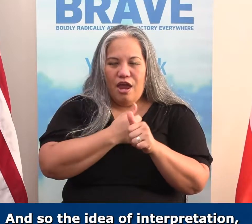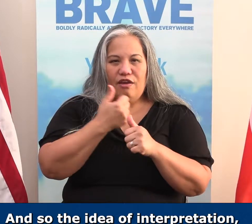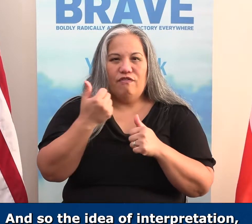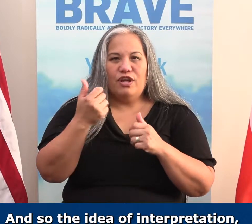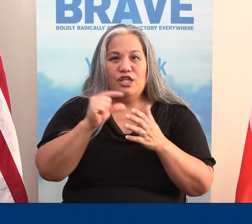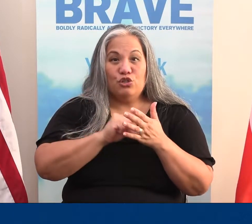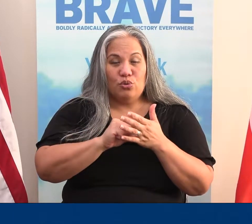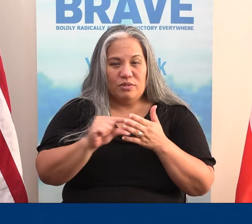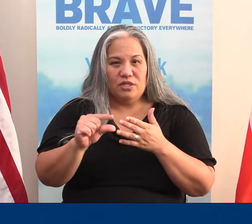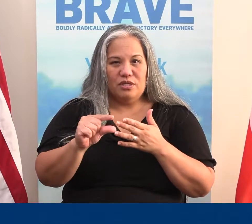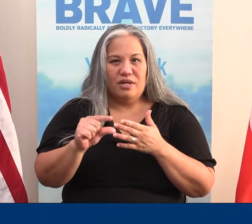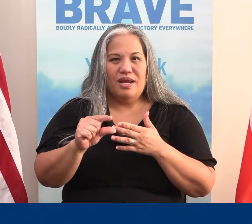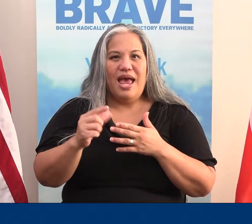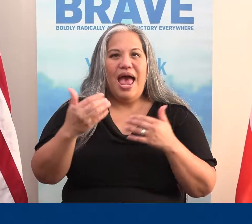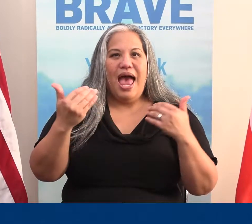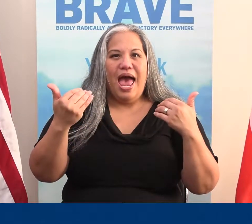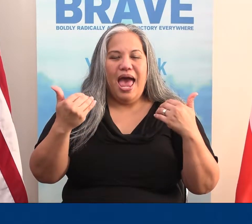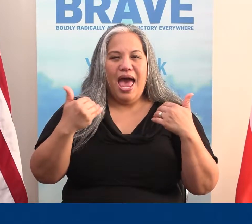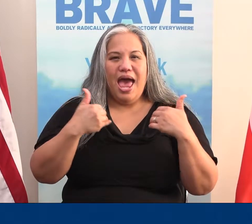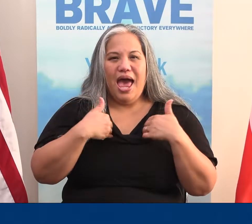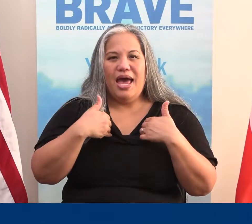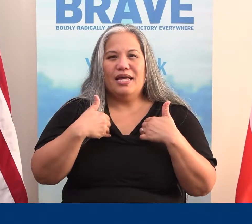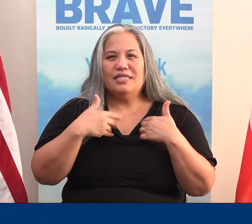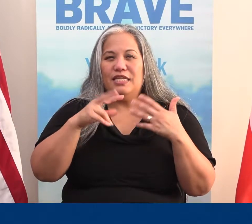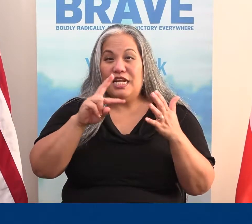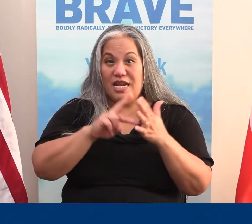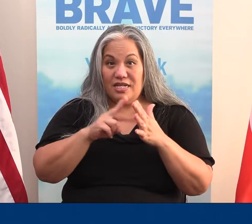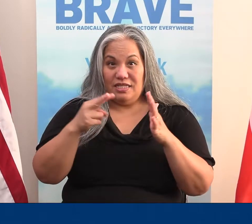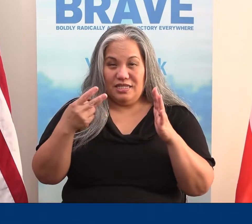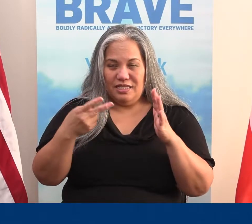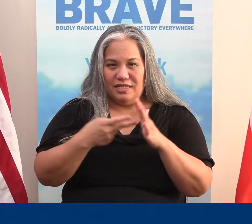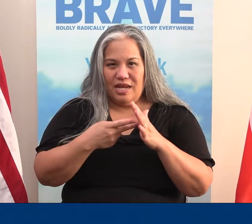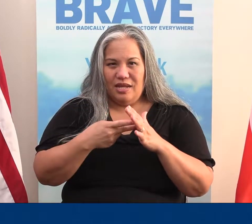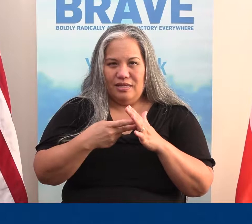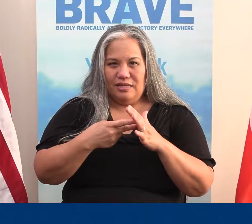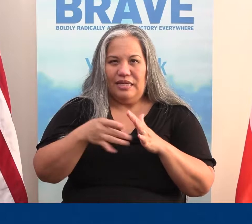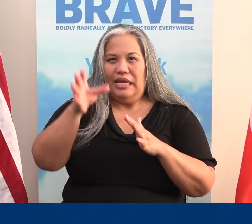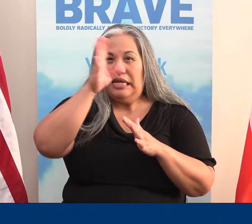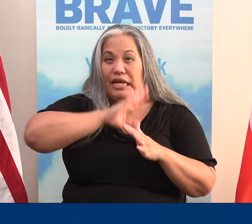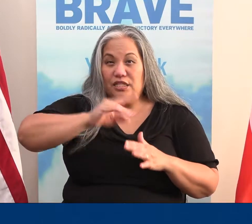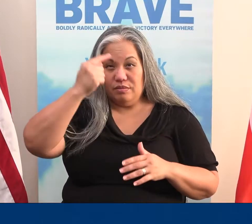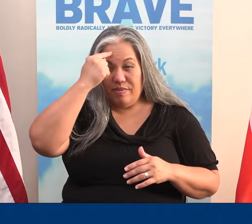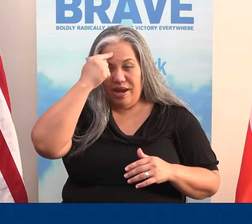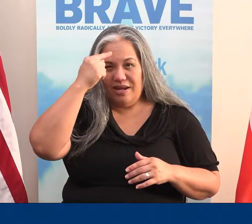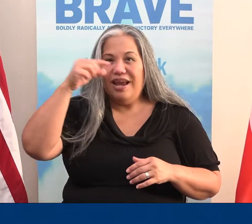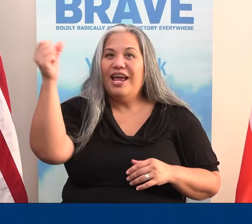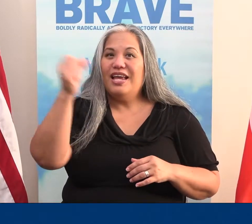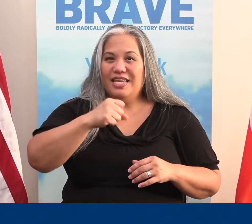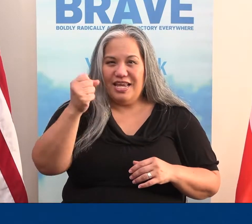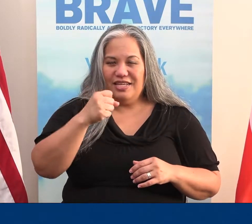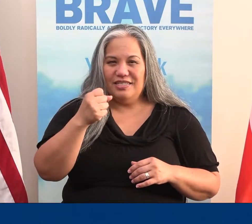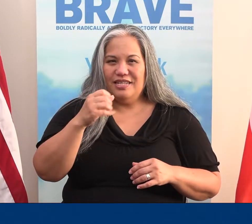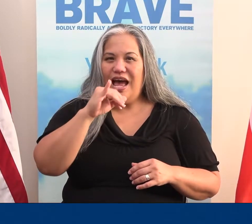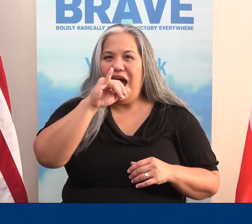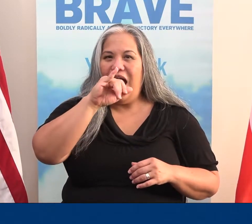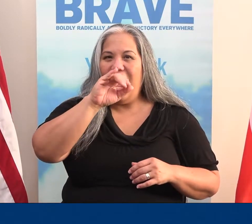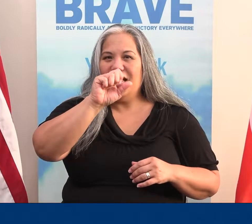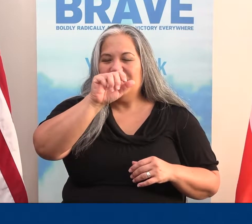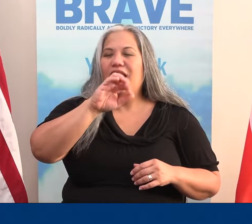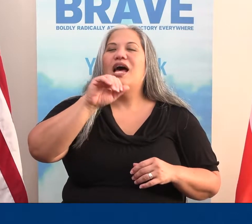is that every Scripture has an intent in the mind of God. Yes,